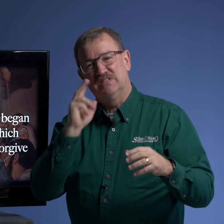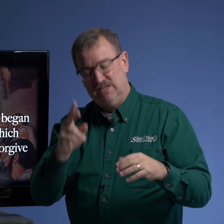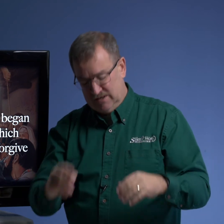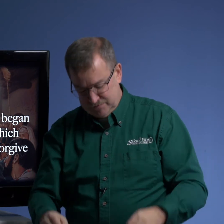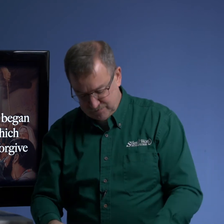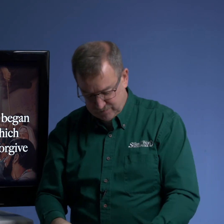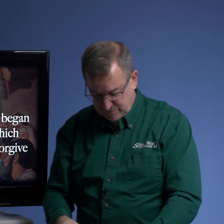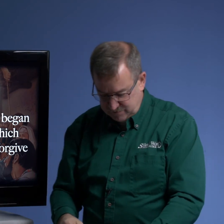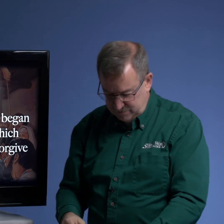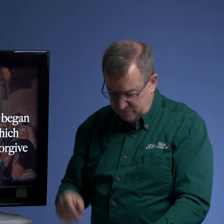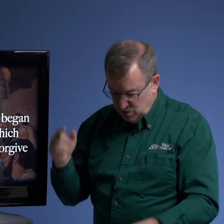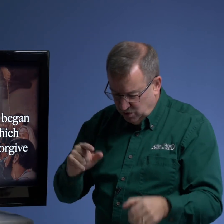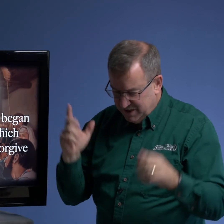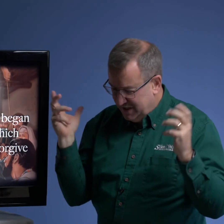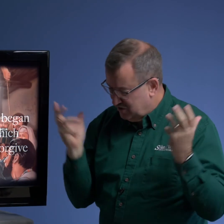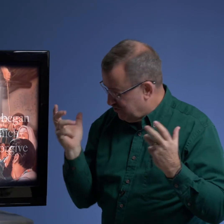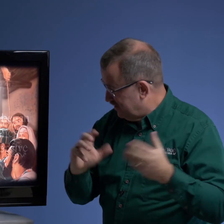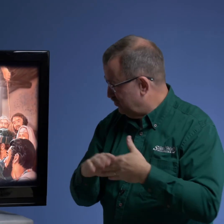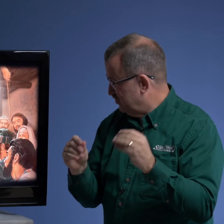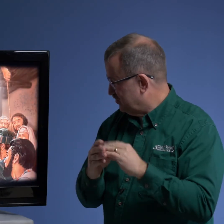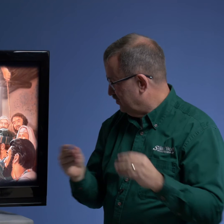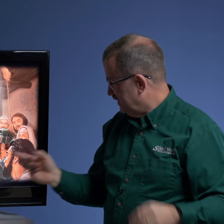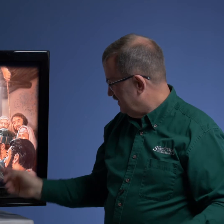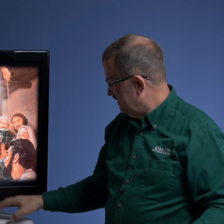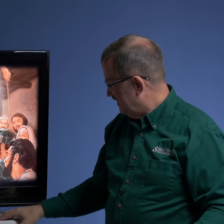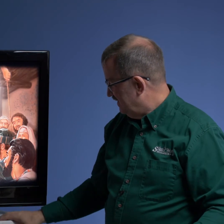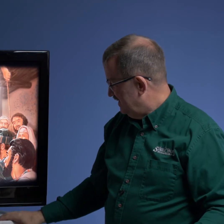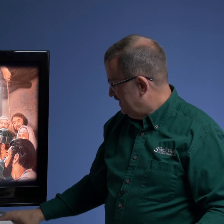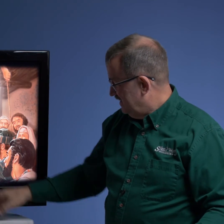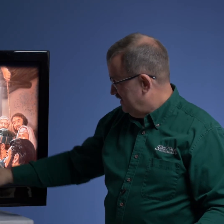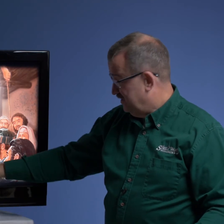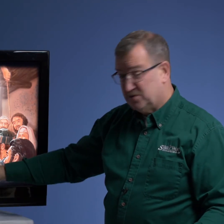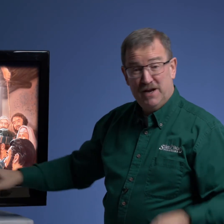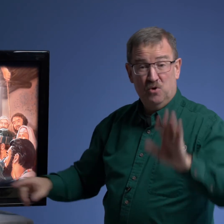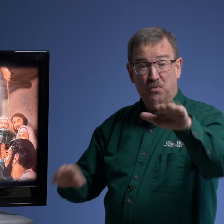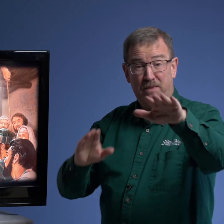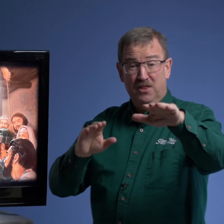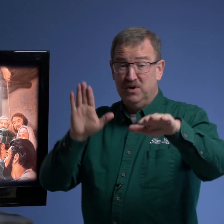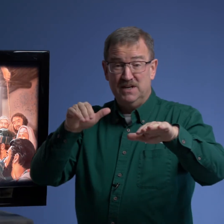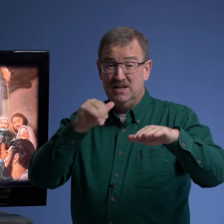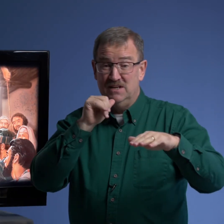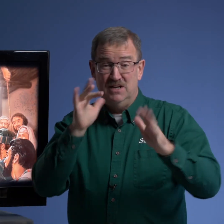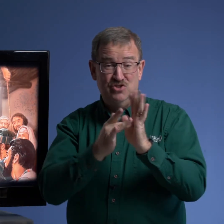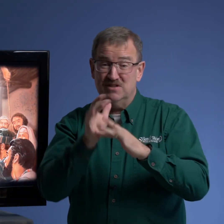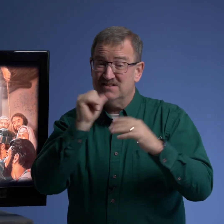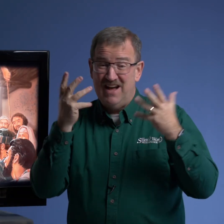see what an incredible story this man oh by the way jesus is not